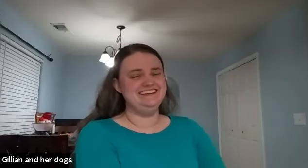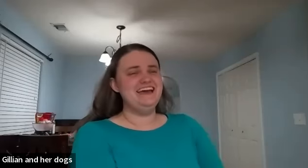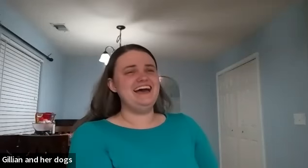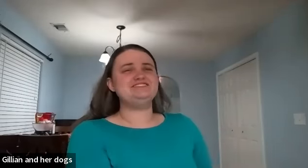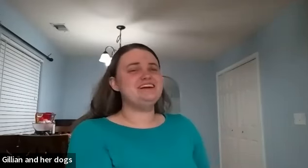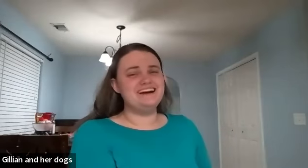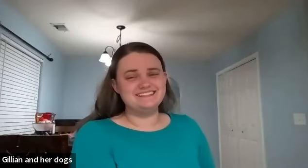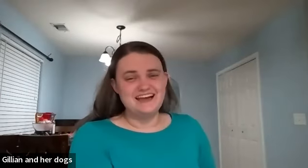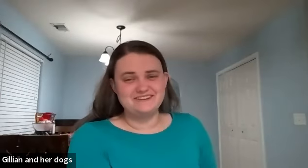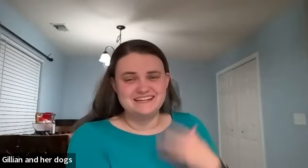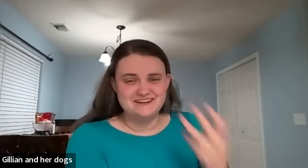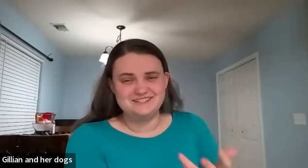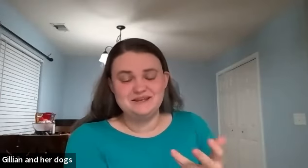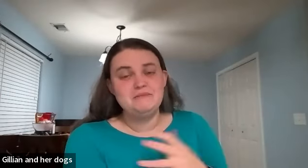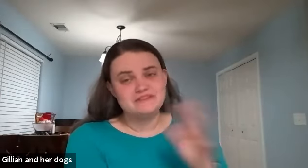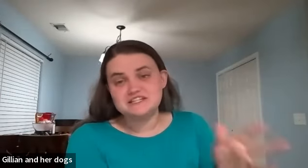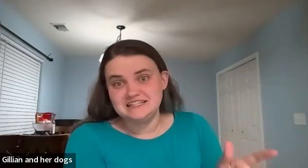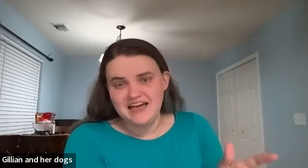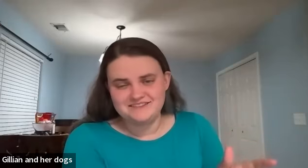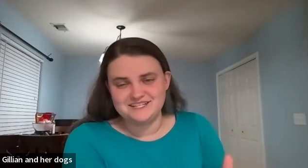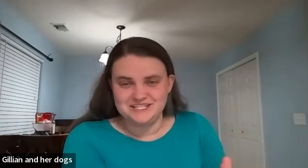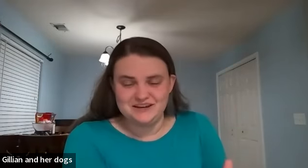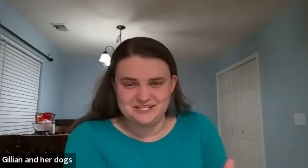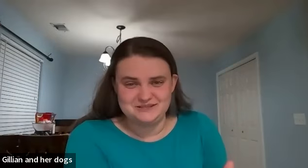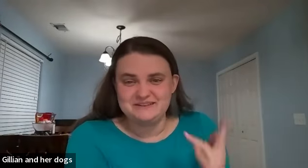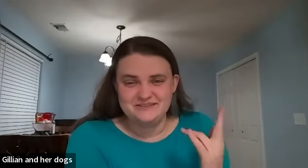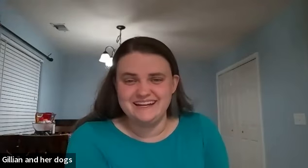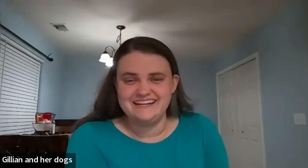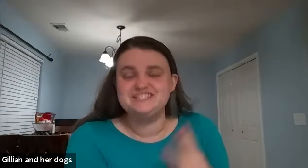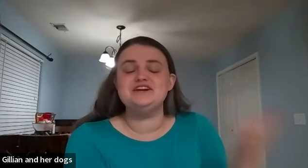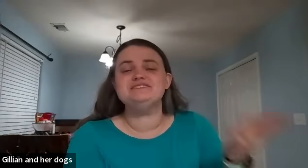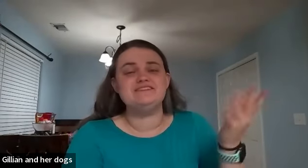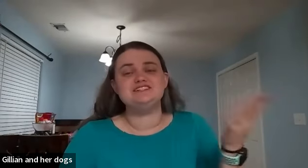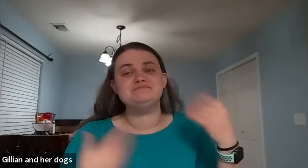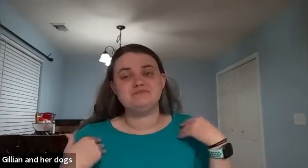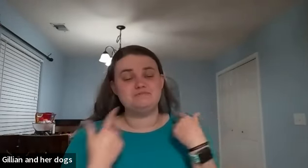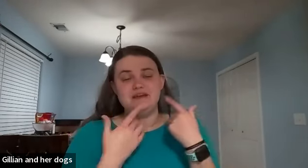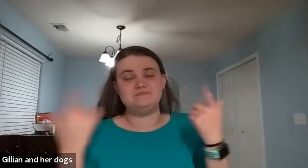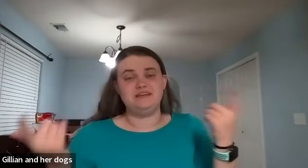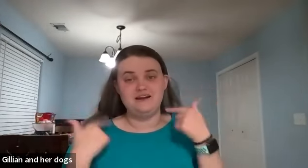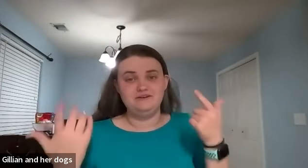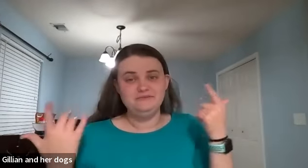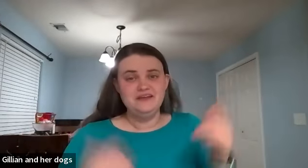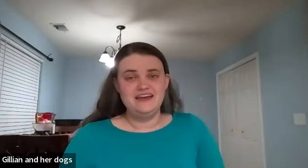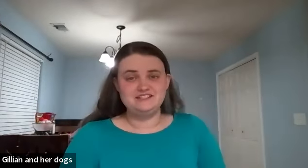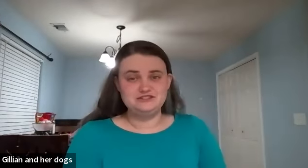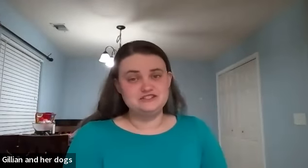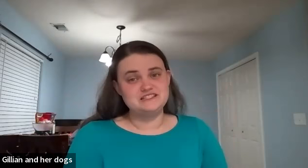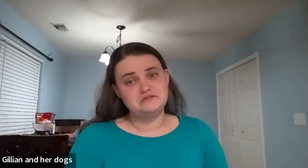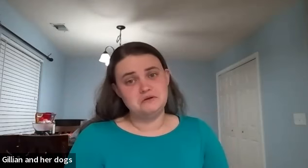i try not to laugh because i know she's but then she laughs because she knows she's being funny and she knows that that just makes me cackle and so she'll just sit there and